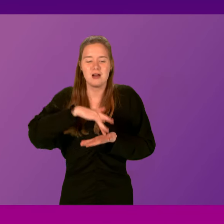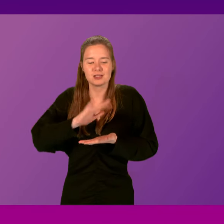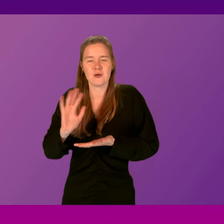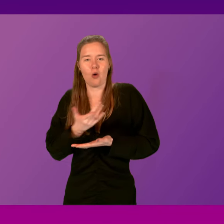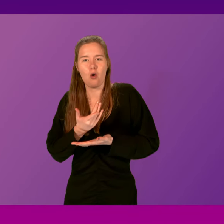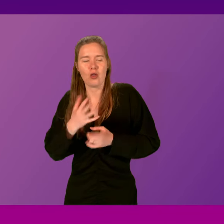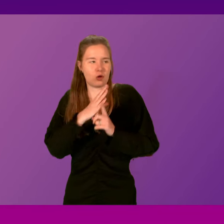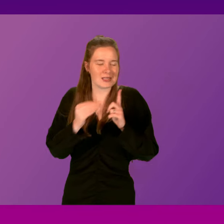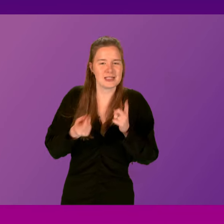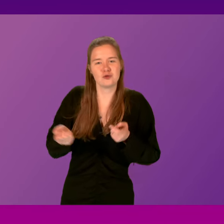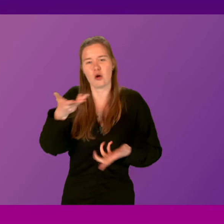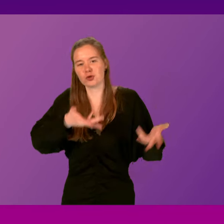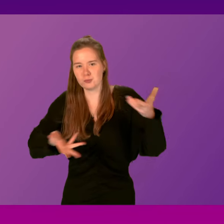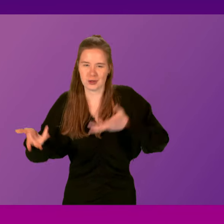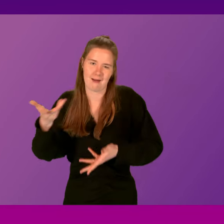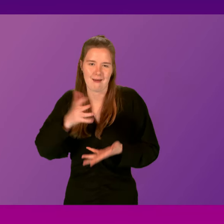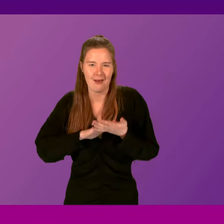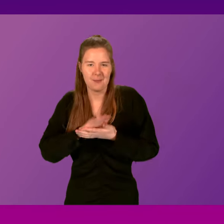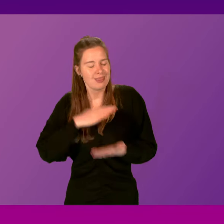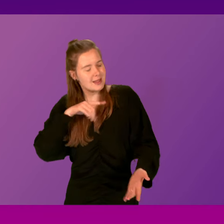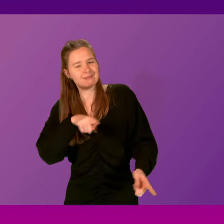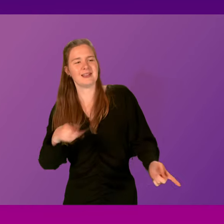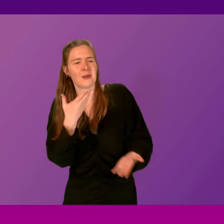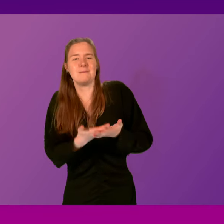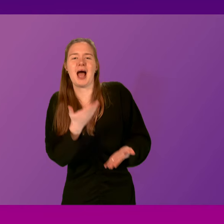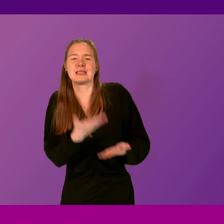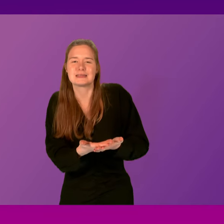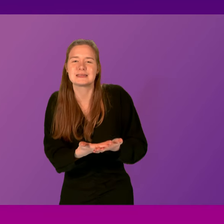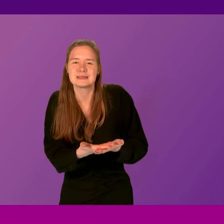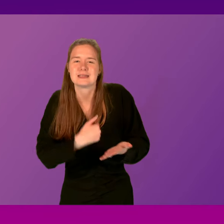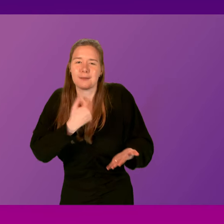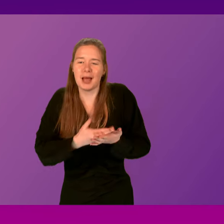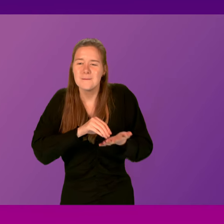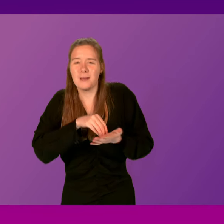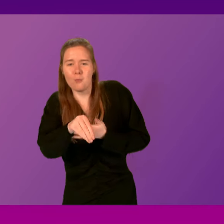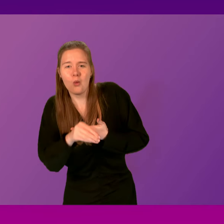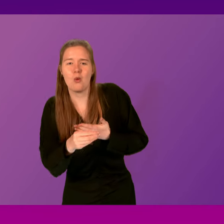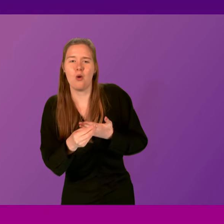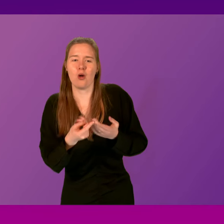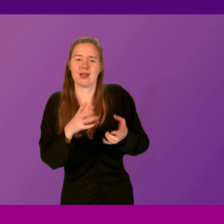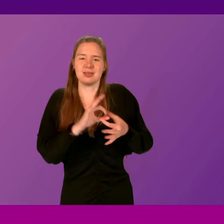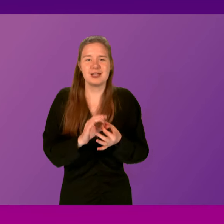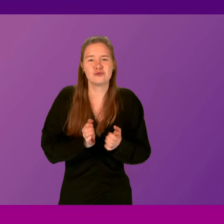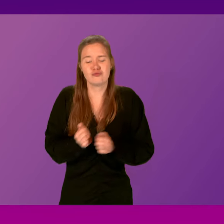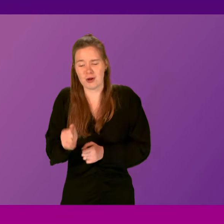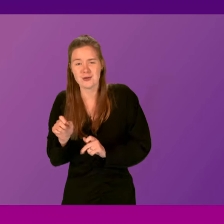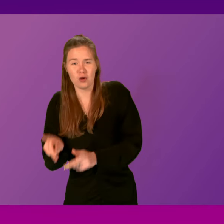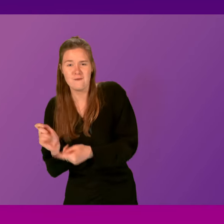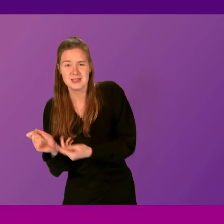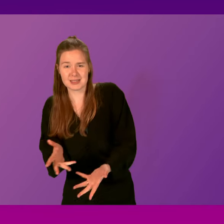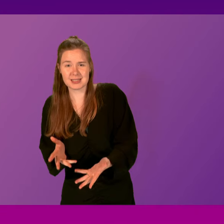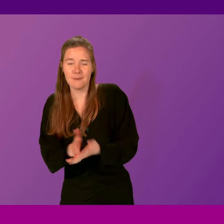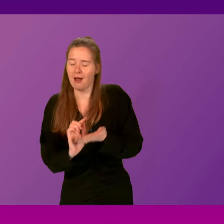Conservative contribution. And that is that they are demanding, demanding we spend more money, in this case, on rail services, but